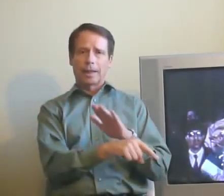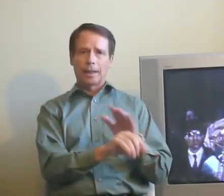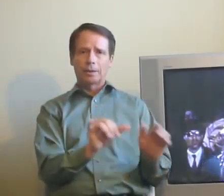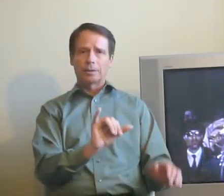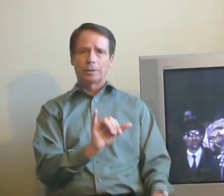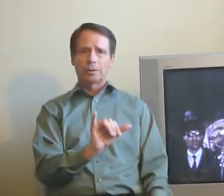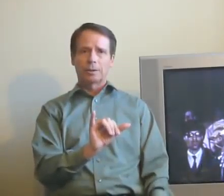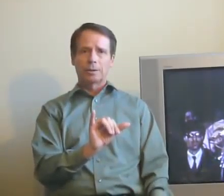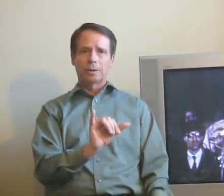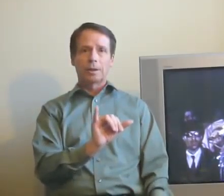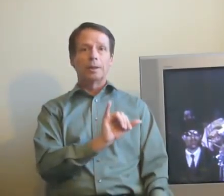was killed by a white man.